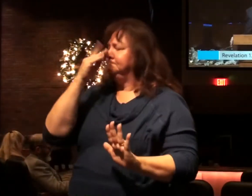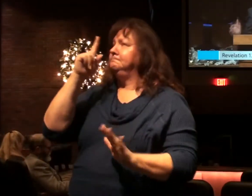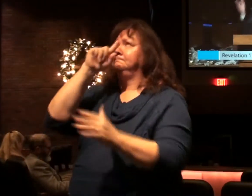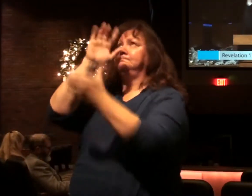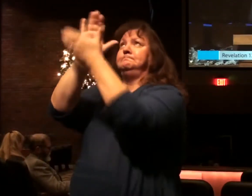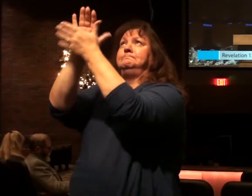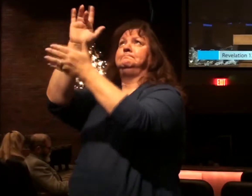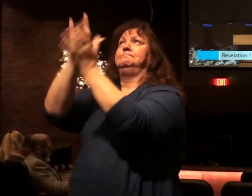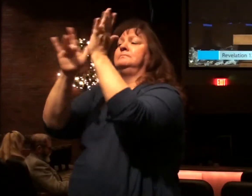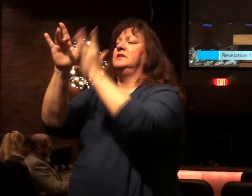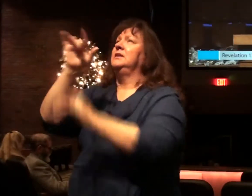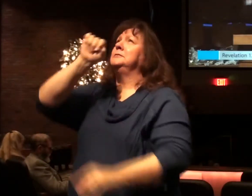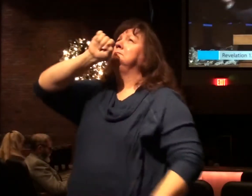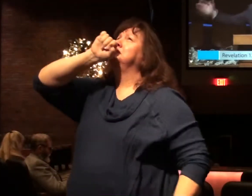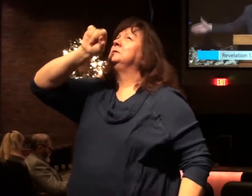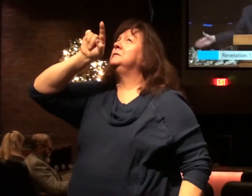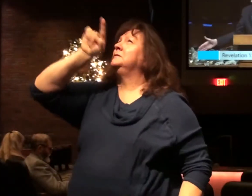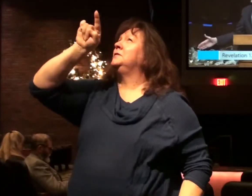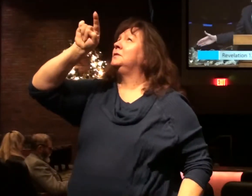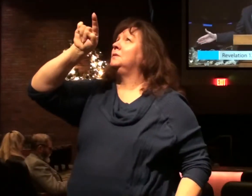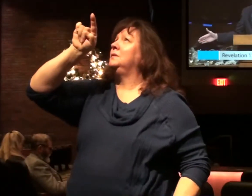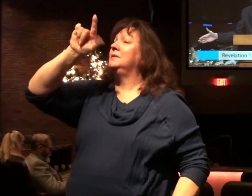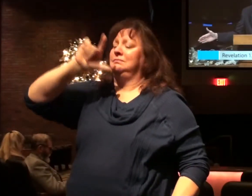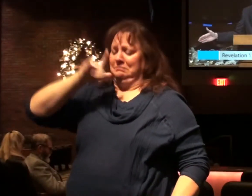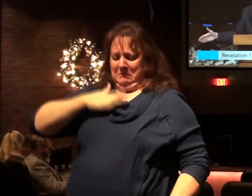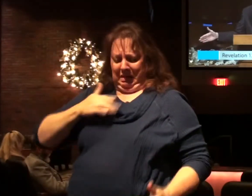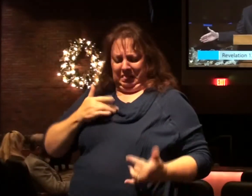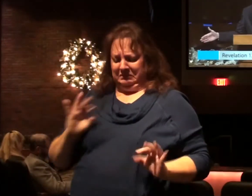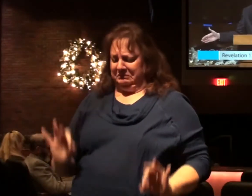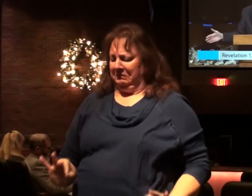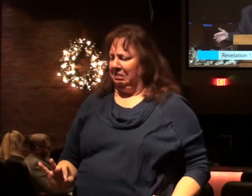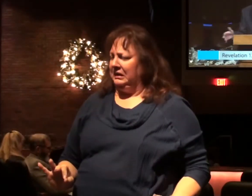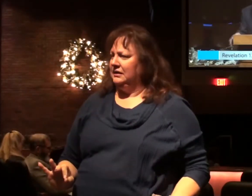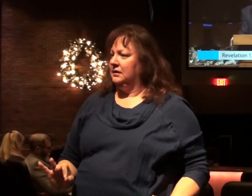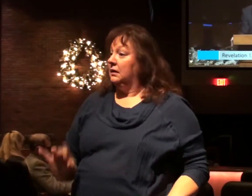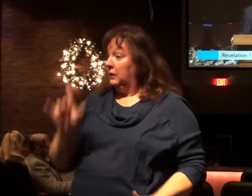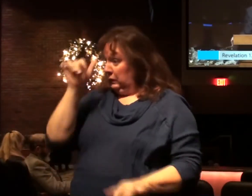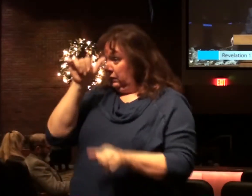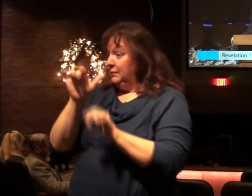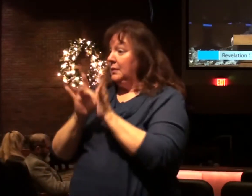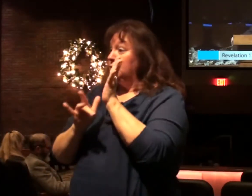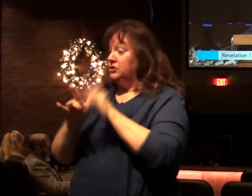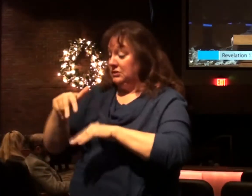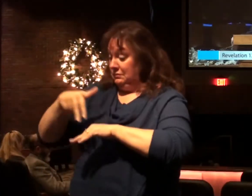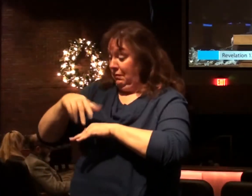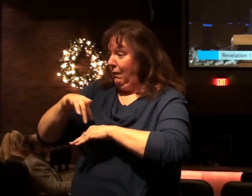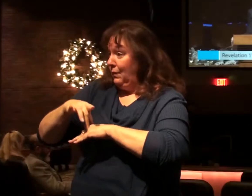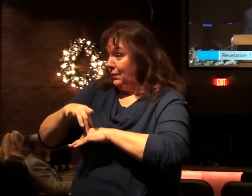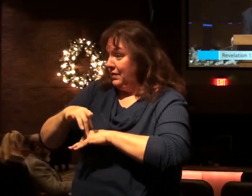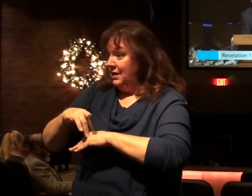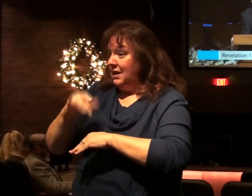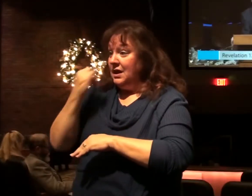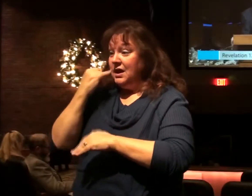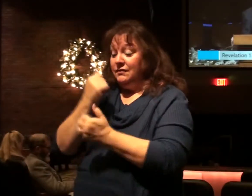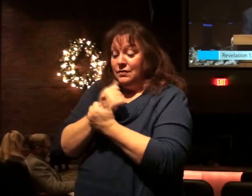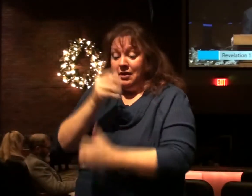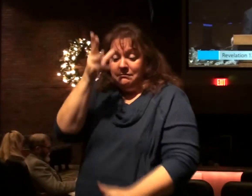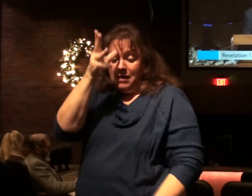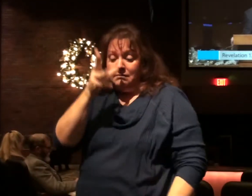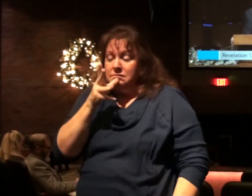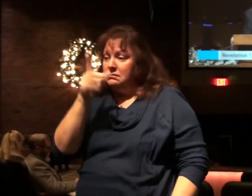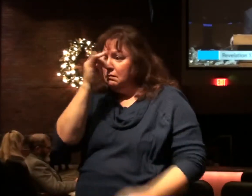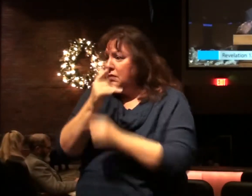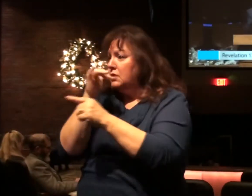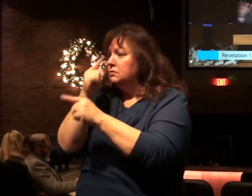In other words, they loved Christ more than life. Remember Christ said when he was on his earth? If you love your father, mother,